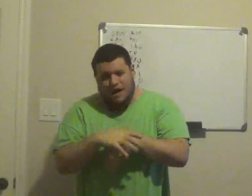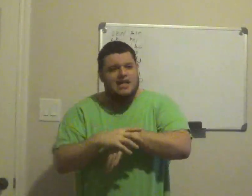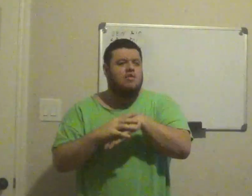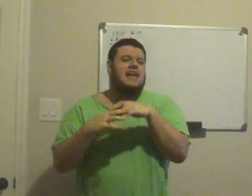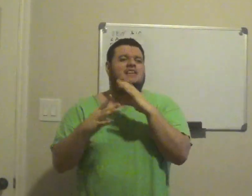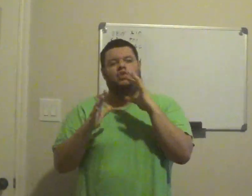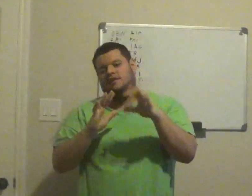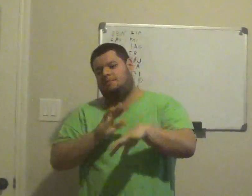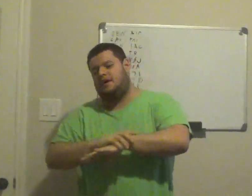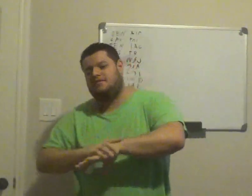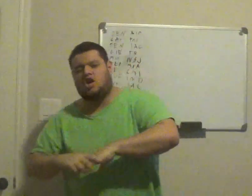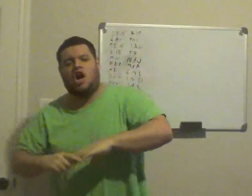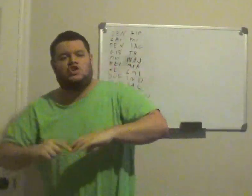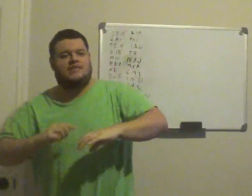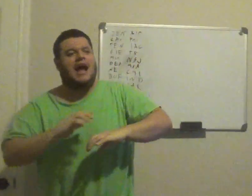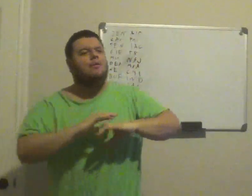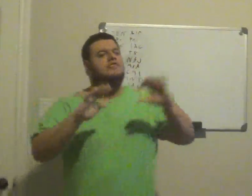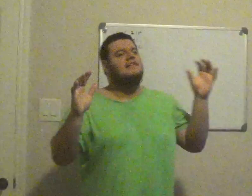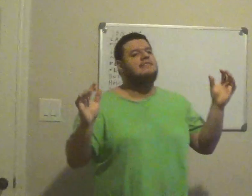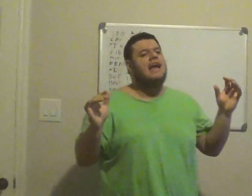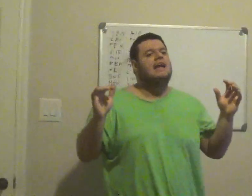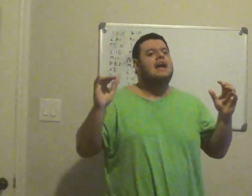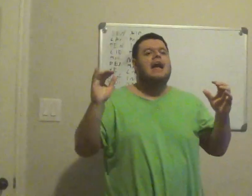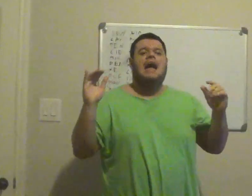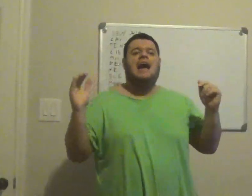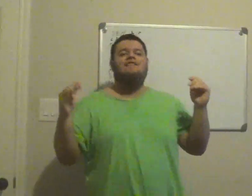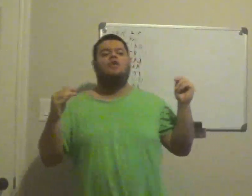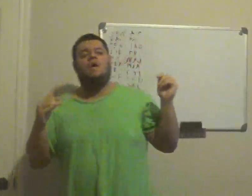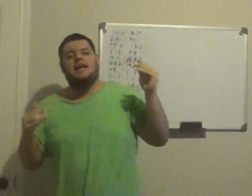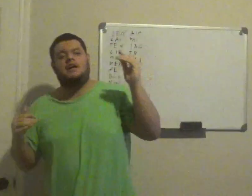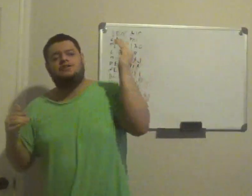you can't do this, because of contracts, I was going to say, have the Raiders,